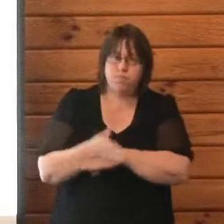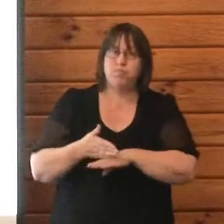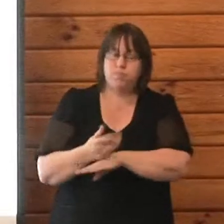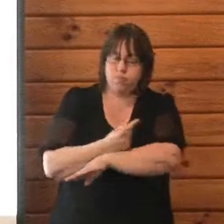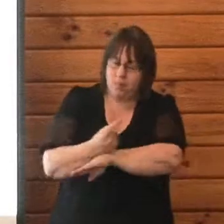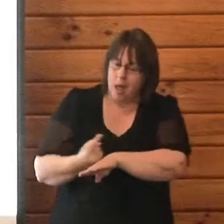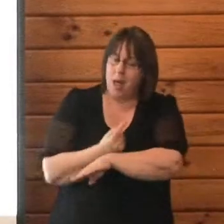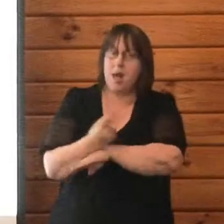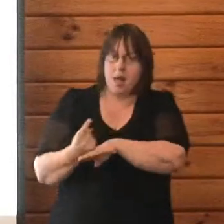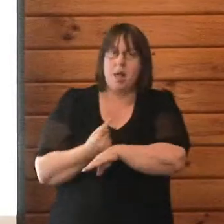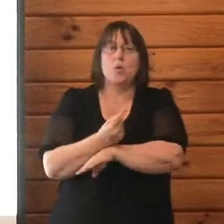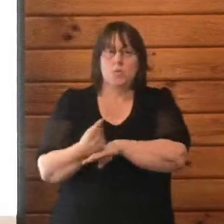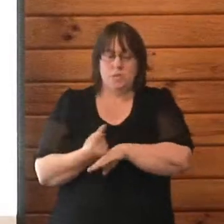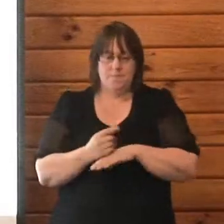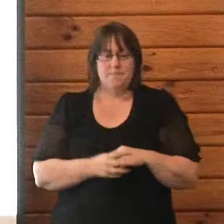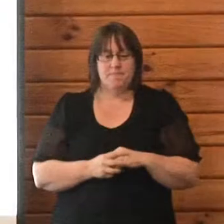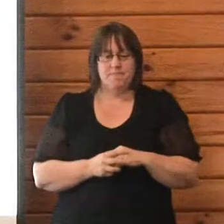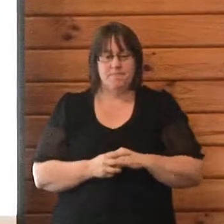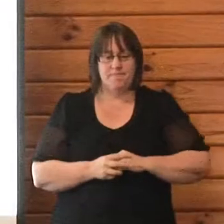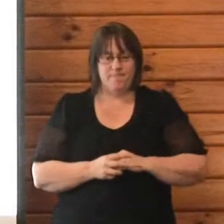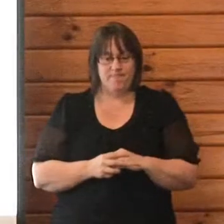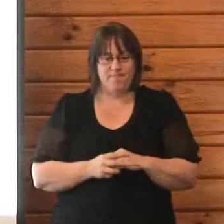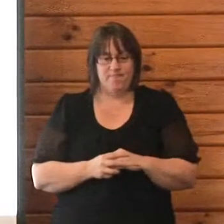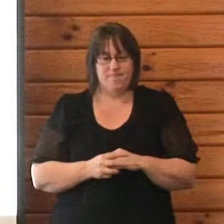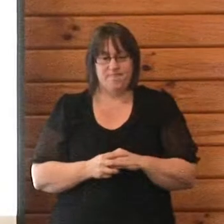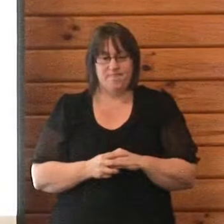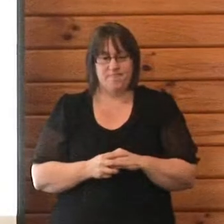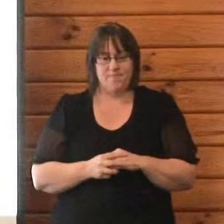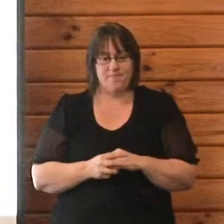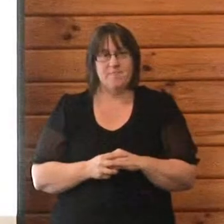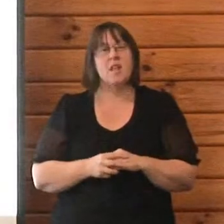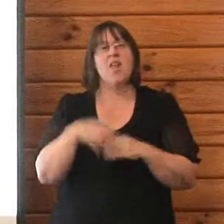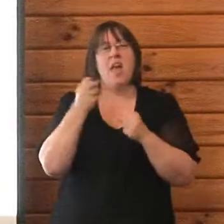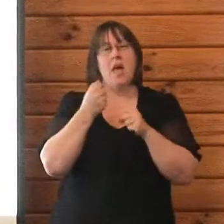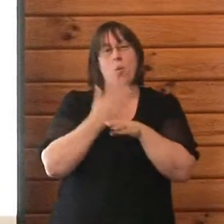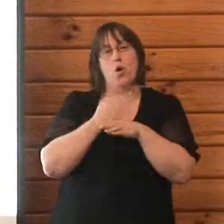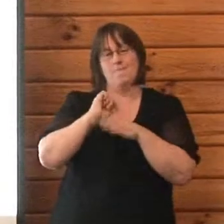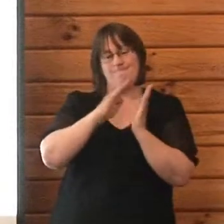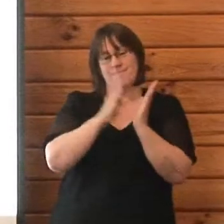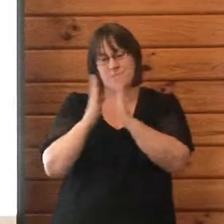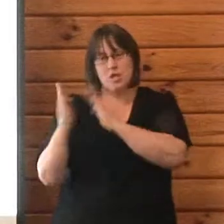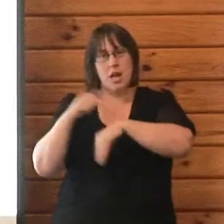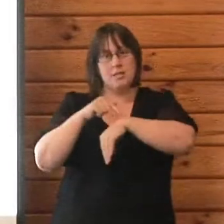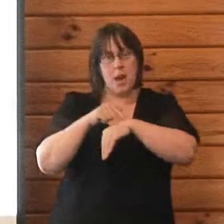obviously over various shifts and rosters. 200 spontaneous